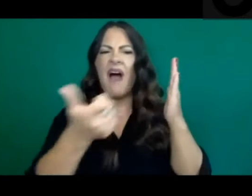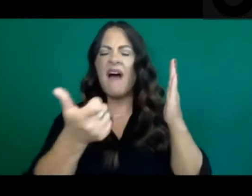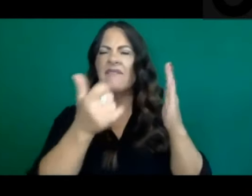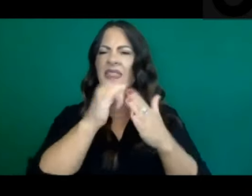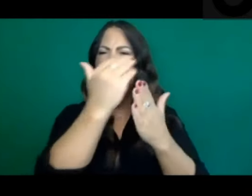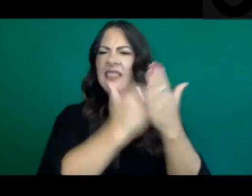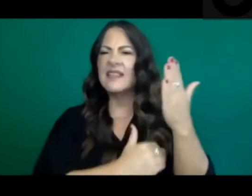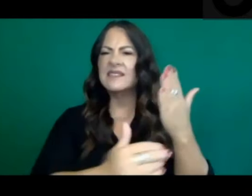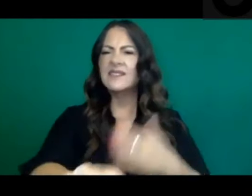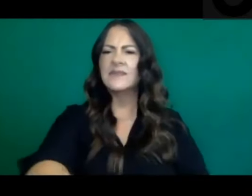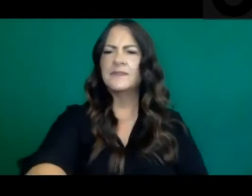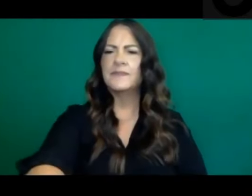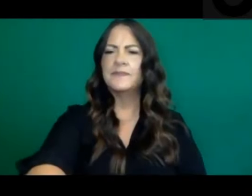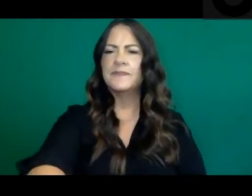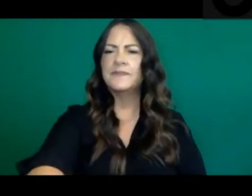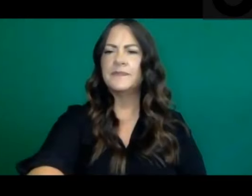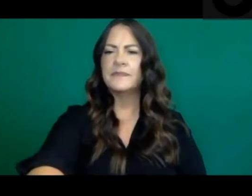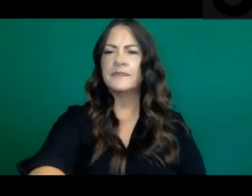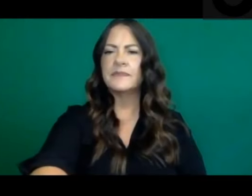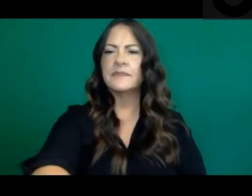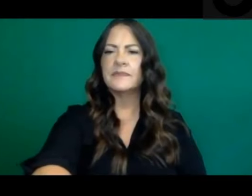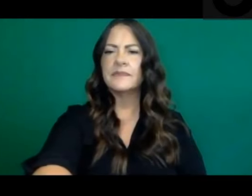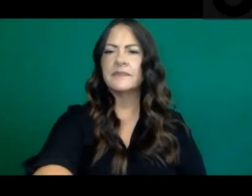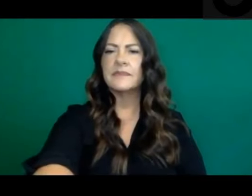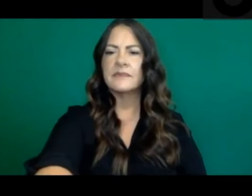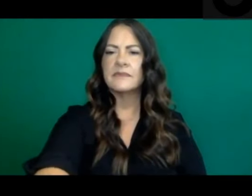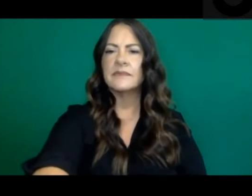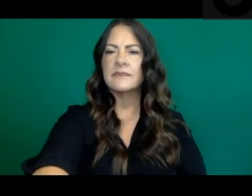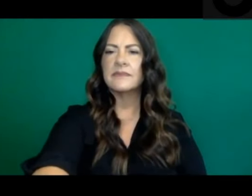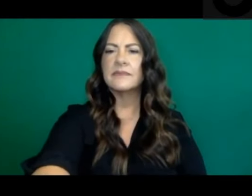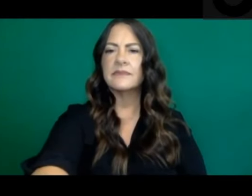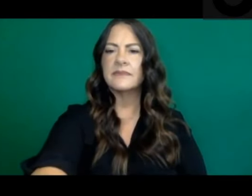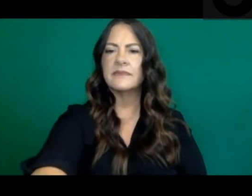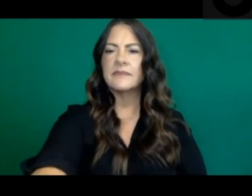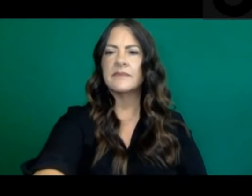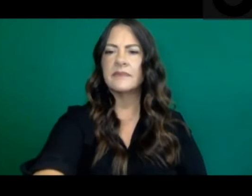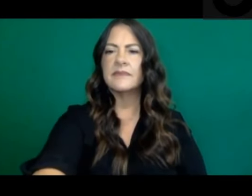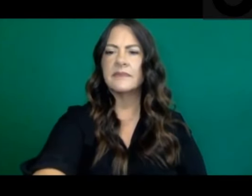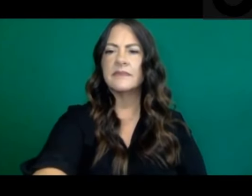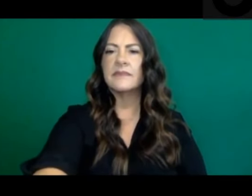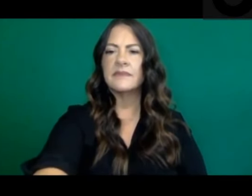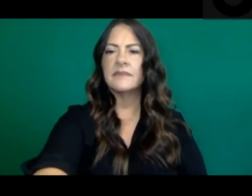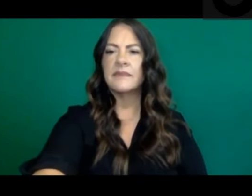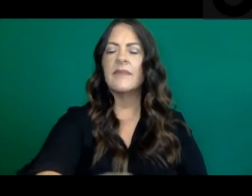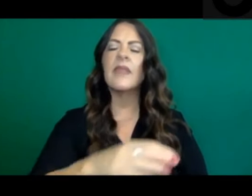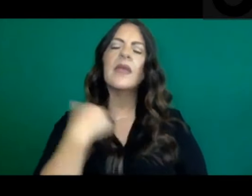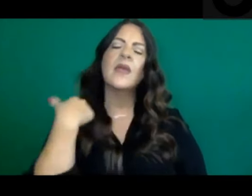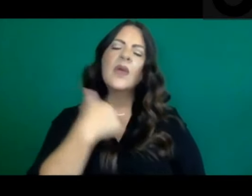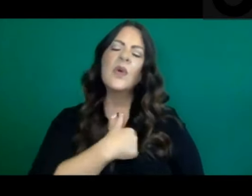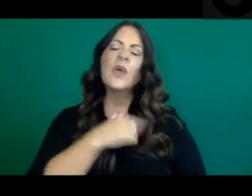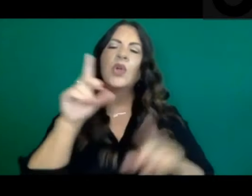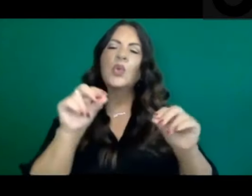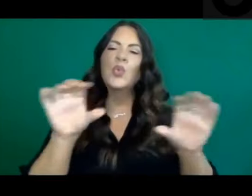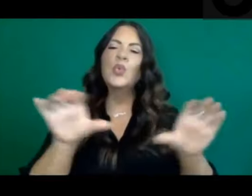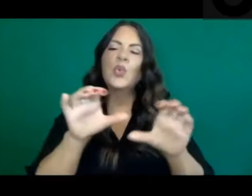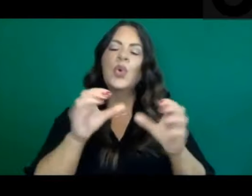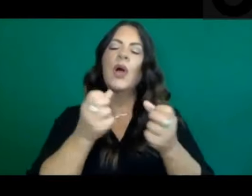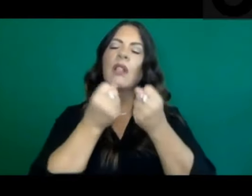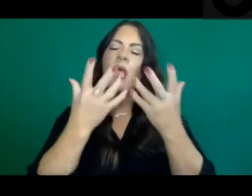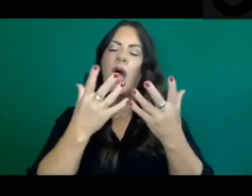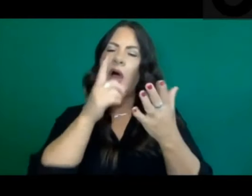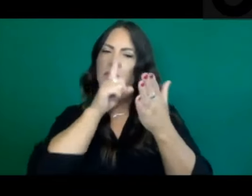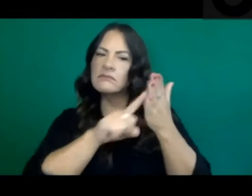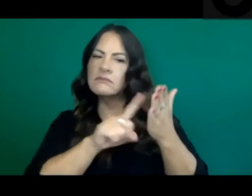as I mentioned, even as we looked at today's number, we're doing constant quality checks at